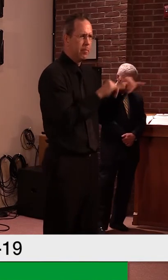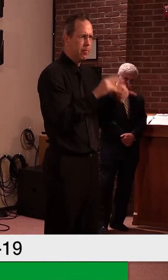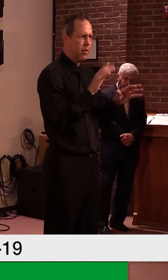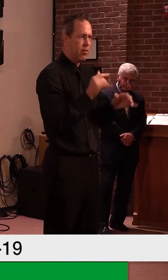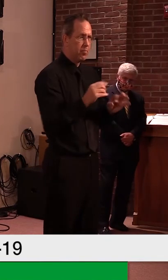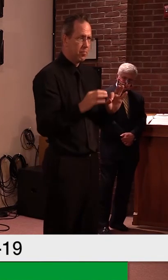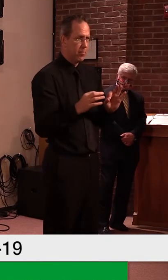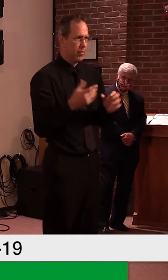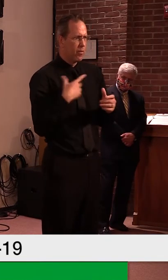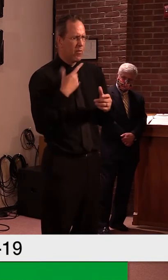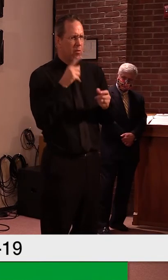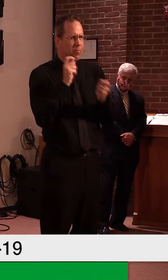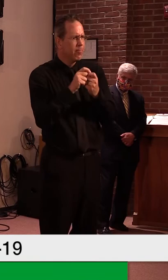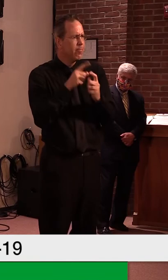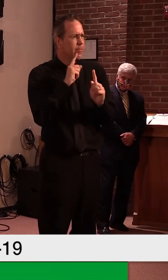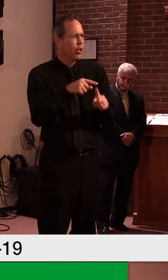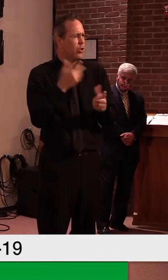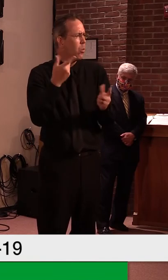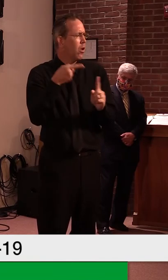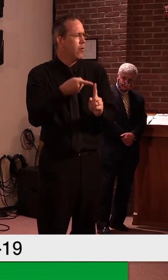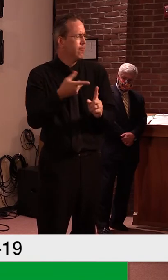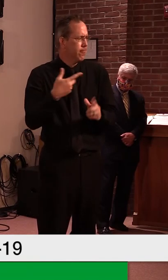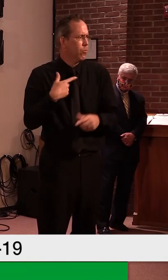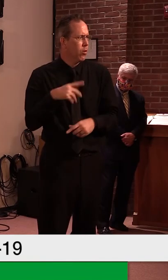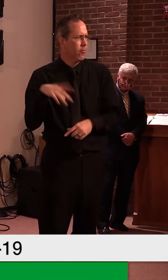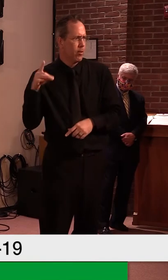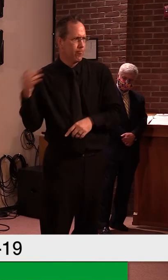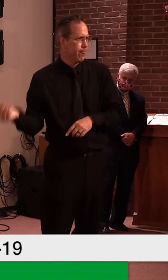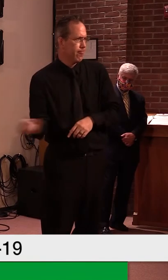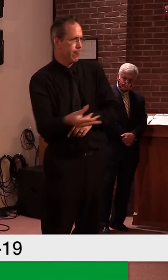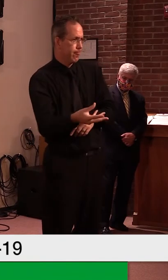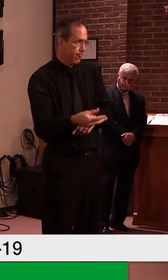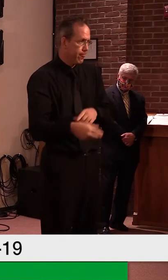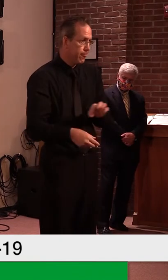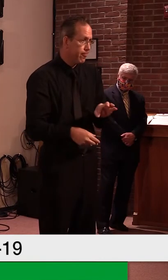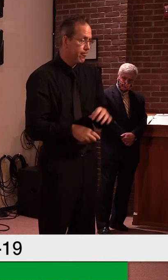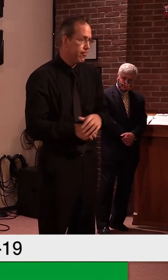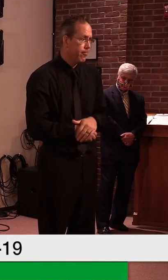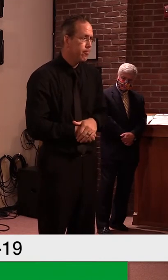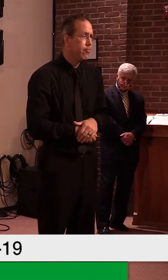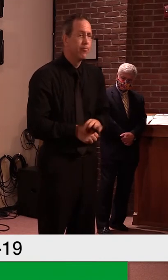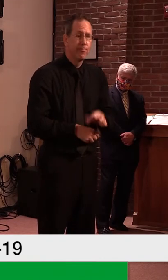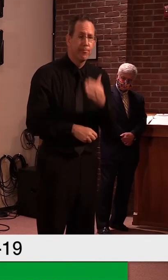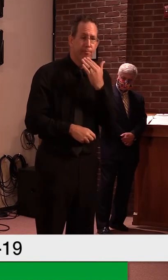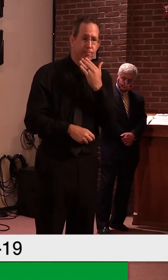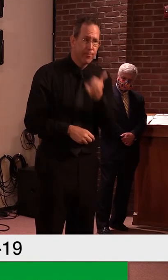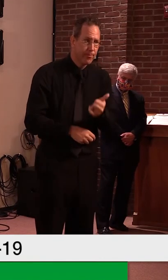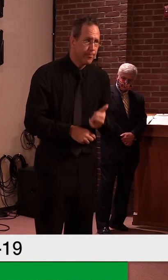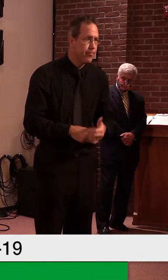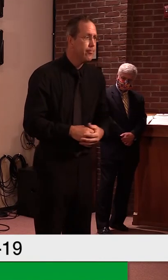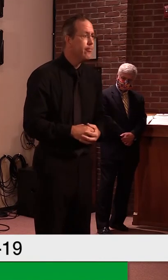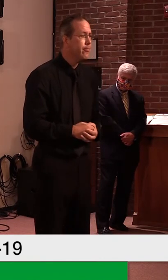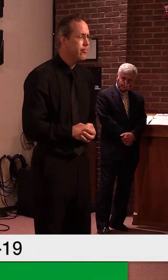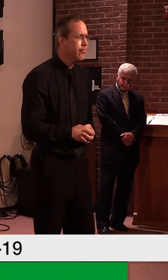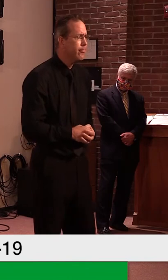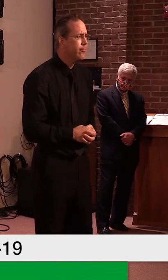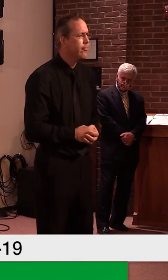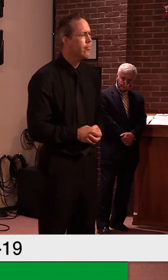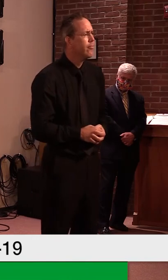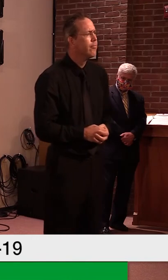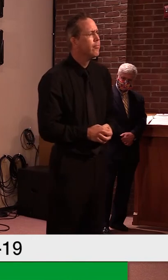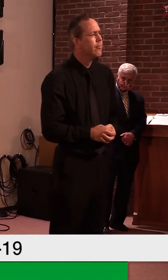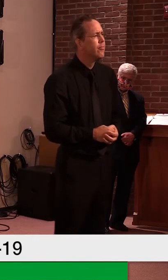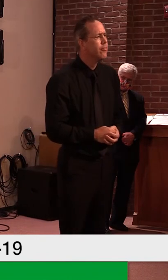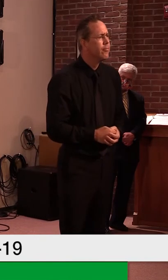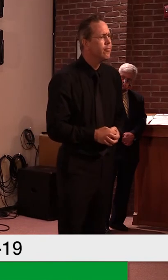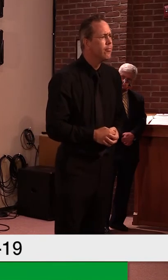Okay, thank you. Uh, I just have a follow-up if you could get clarification on that, um, about the classification of